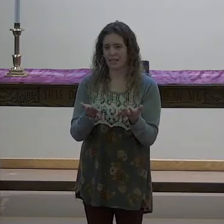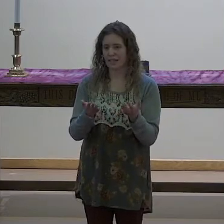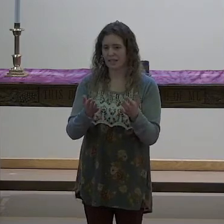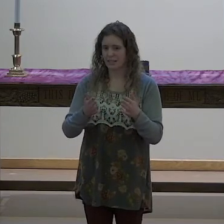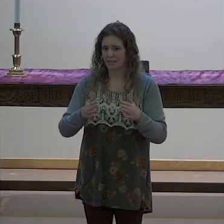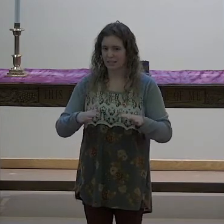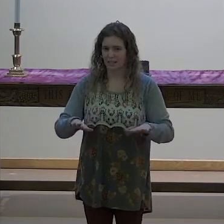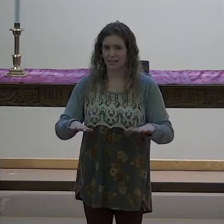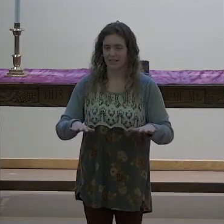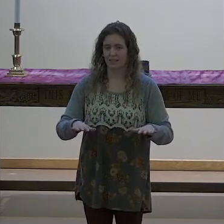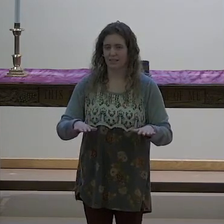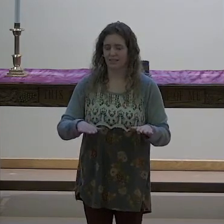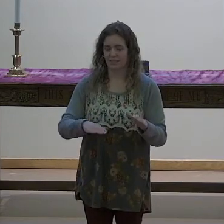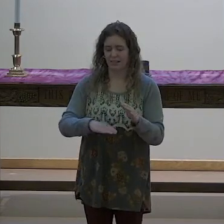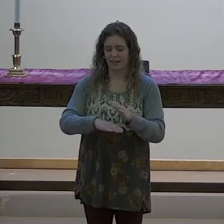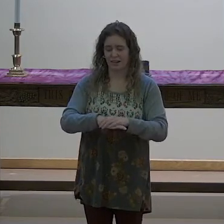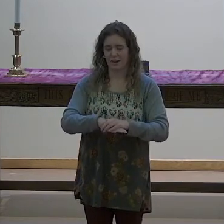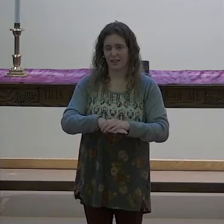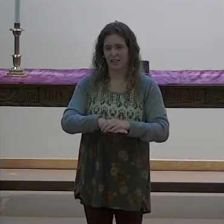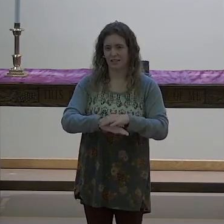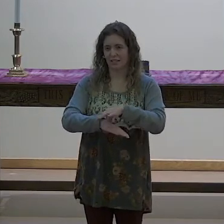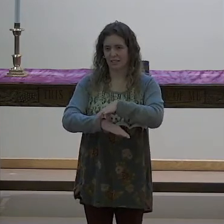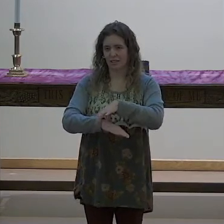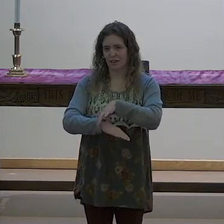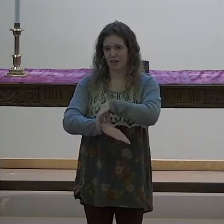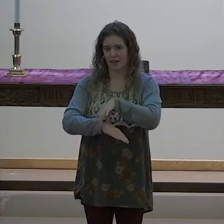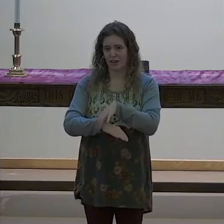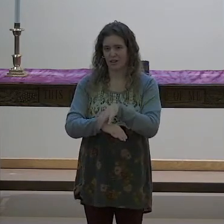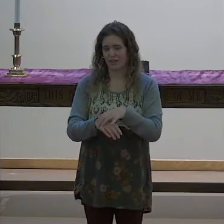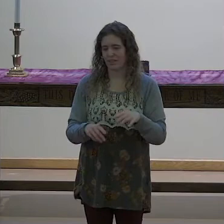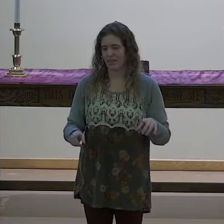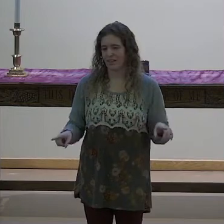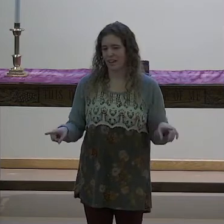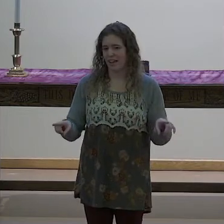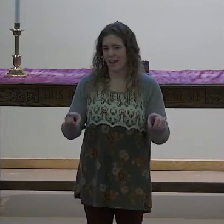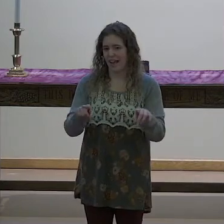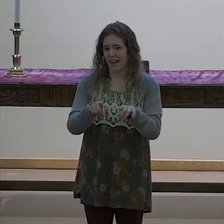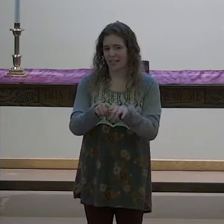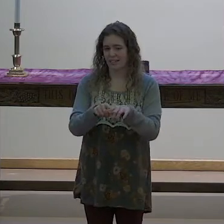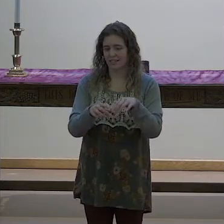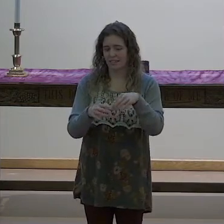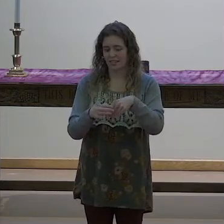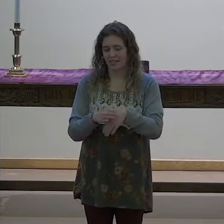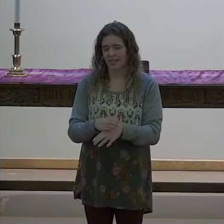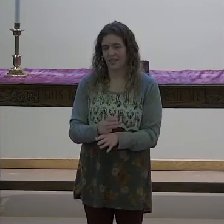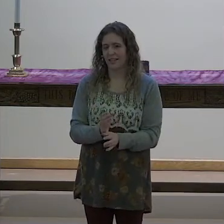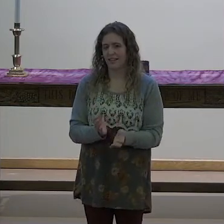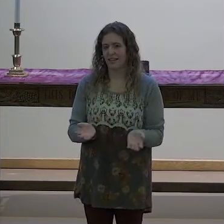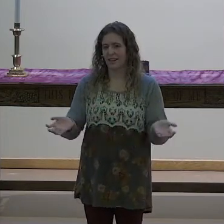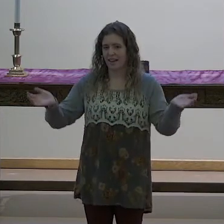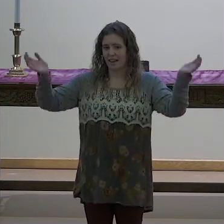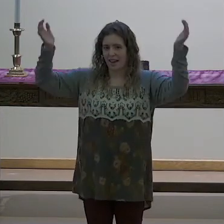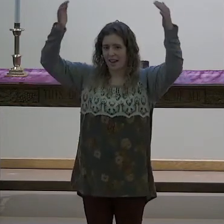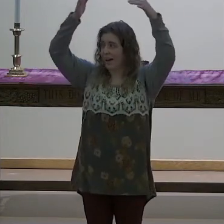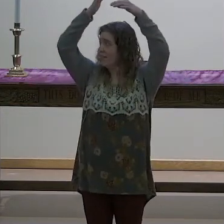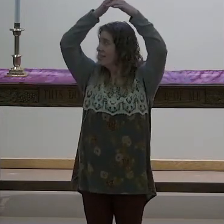done, on earth as in heaven.